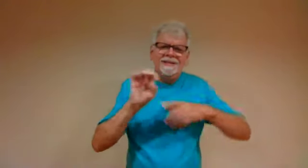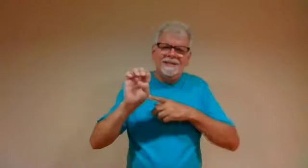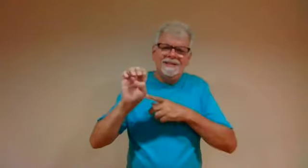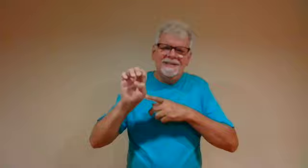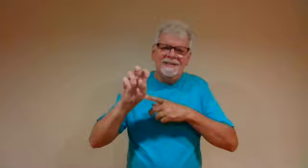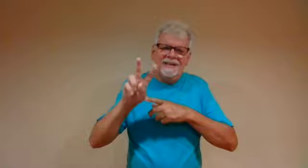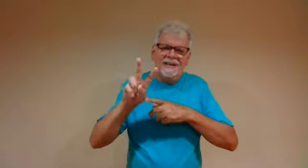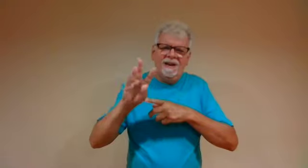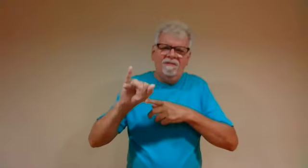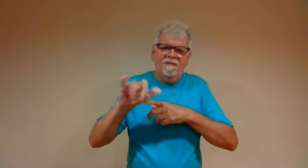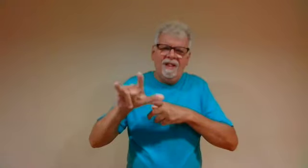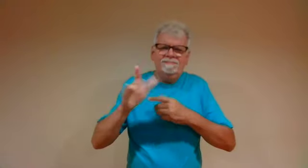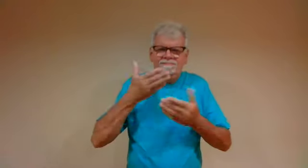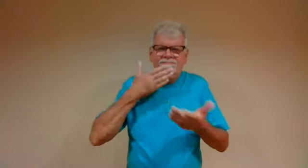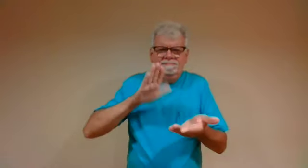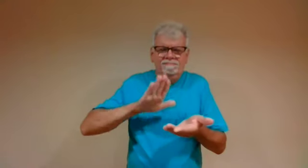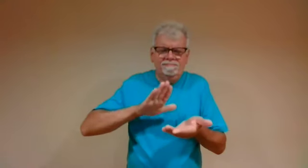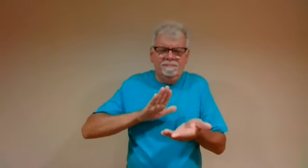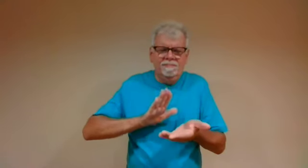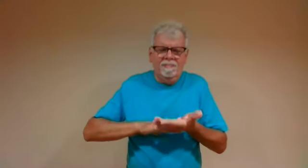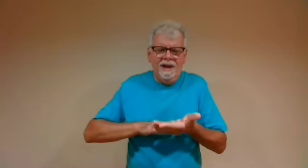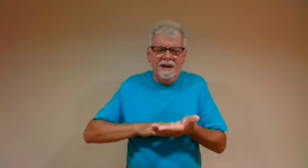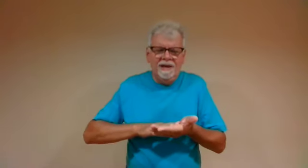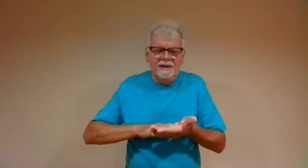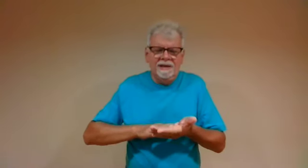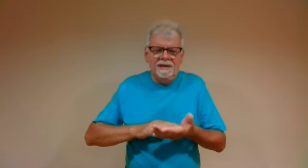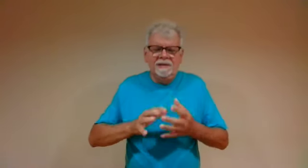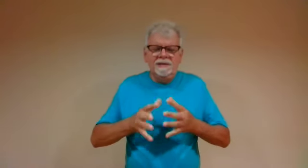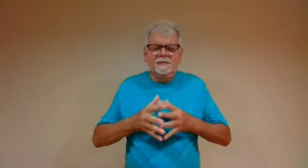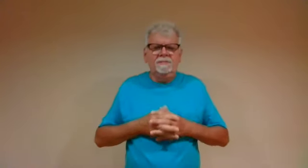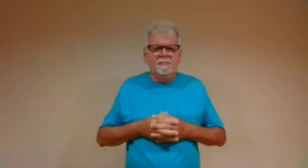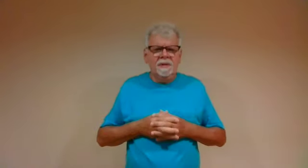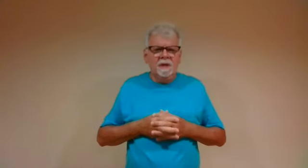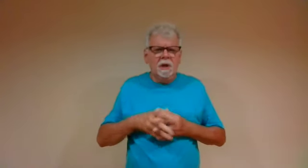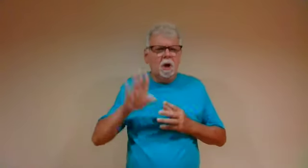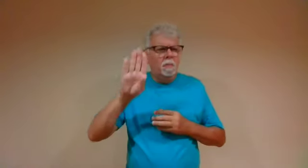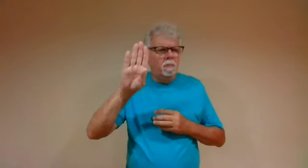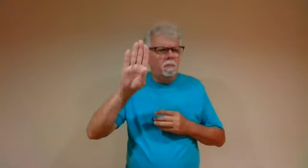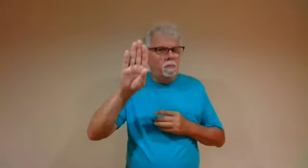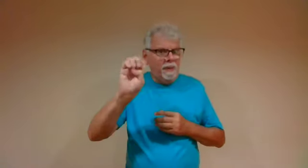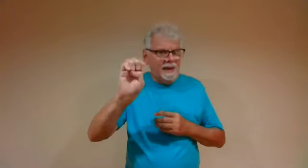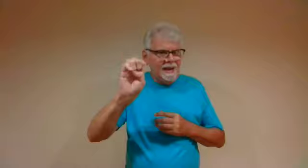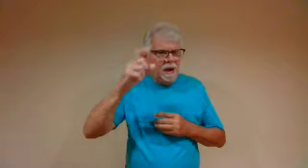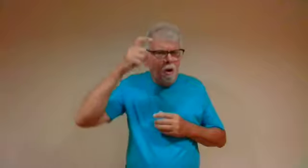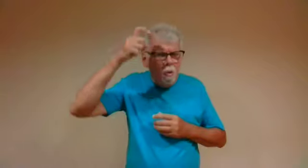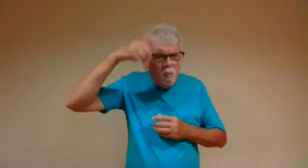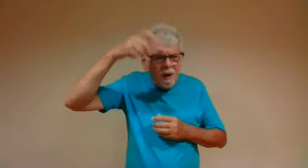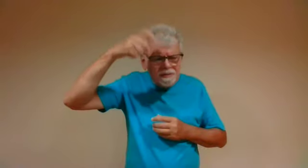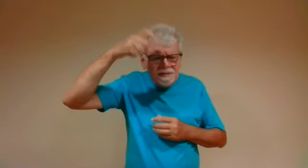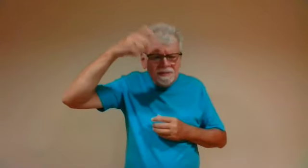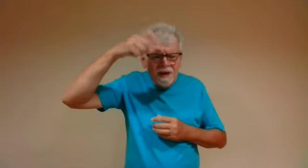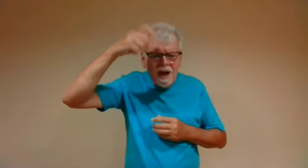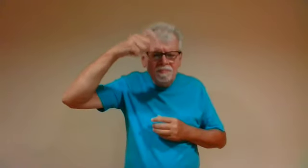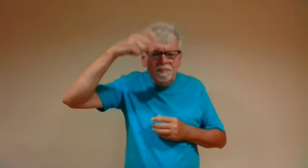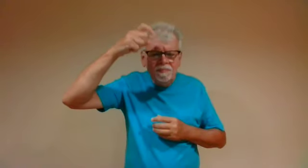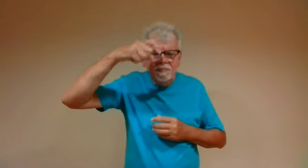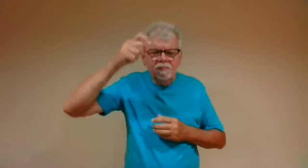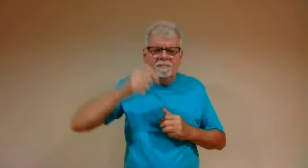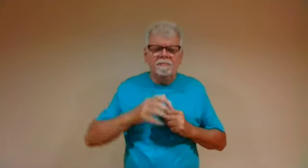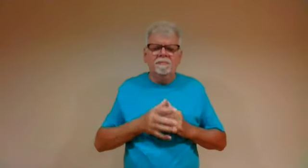but as